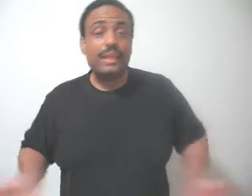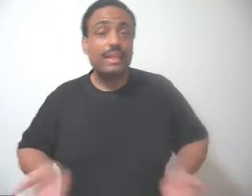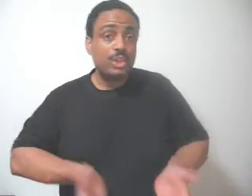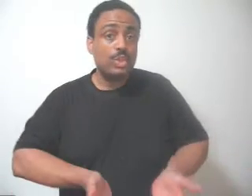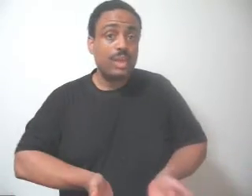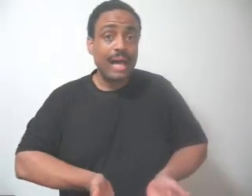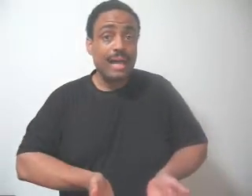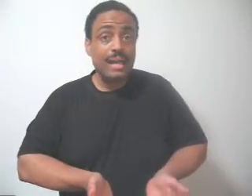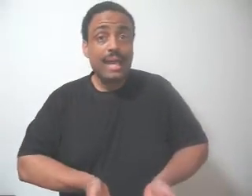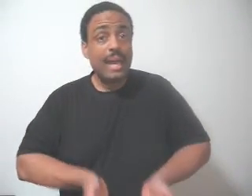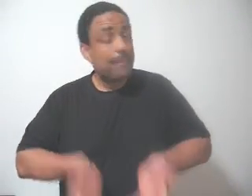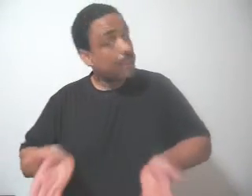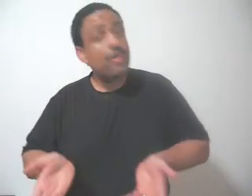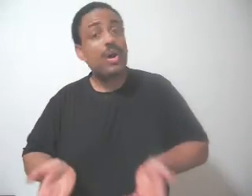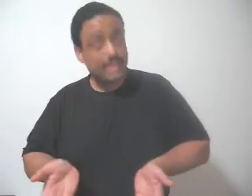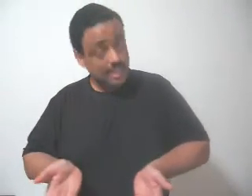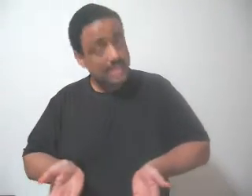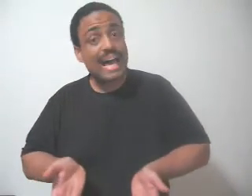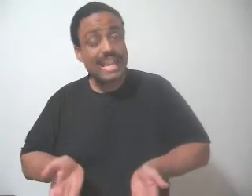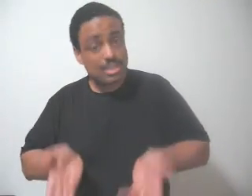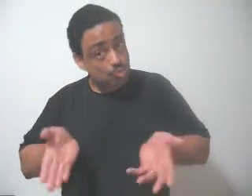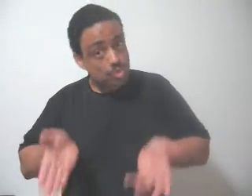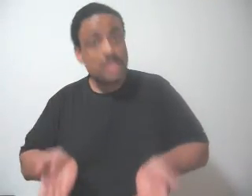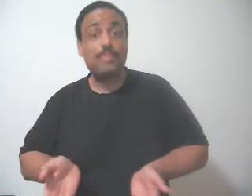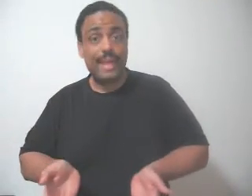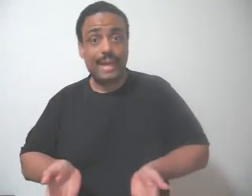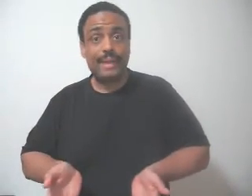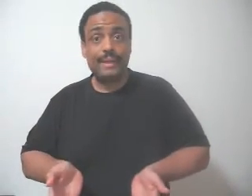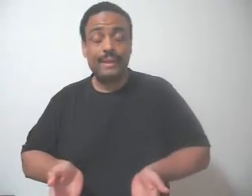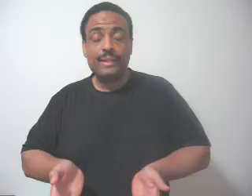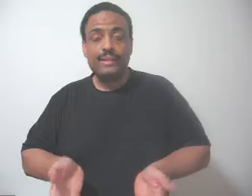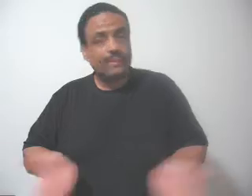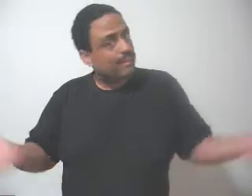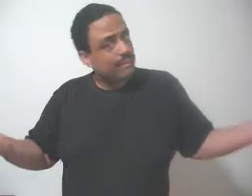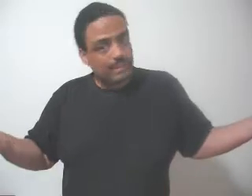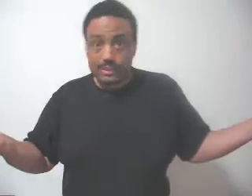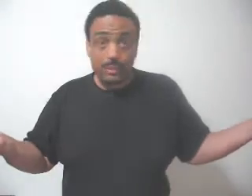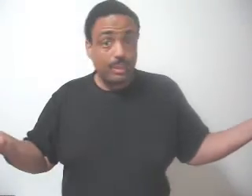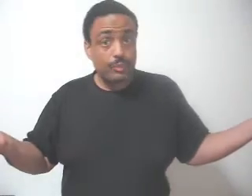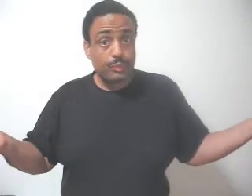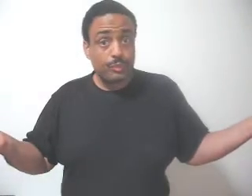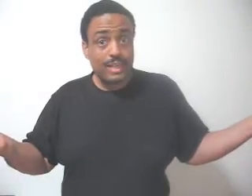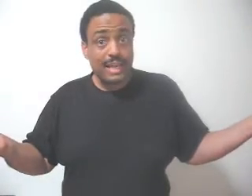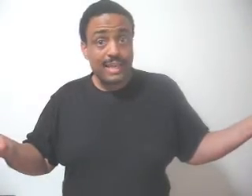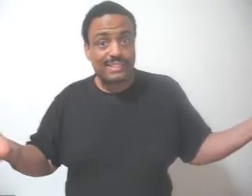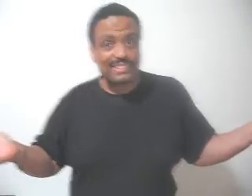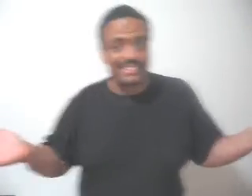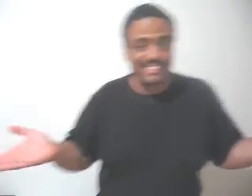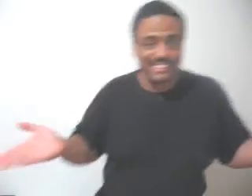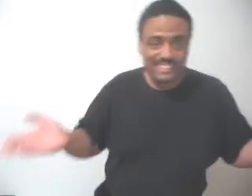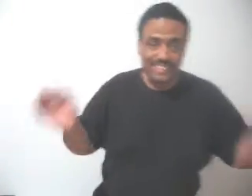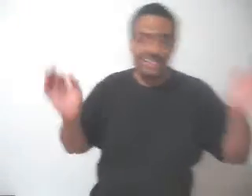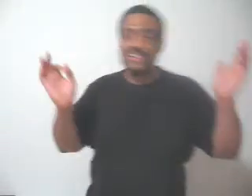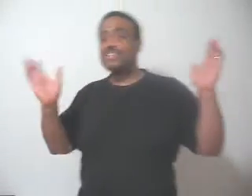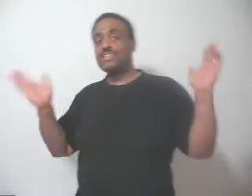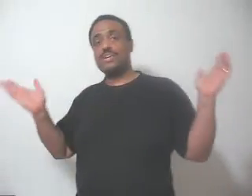it's july and my party needs ice real bad so much for free ice also